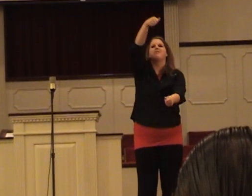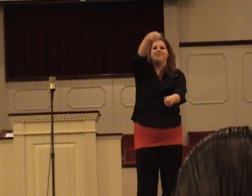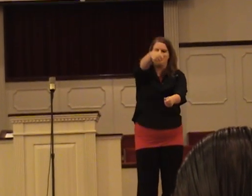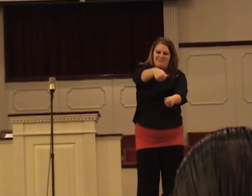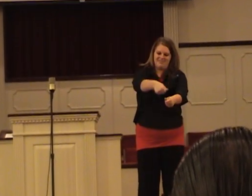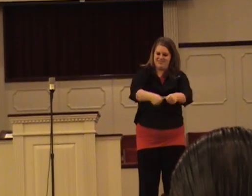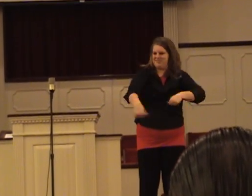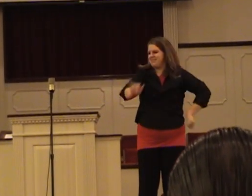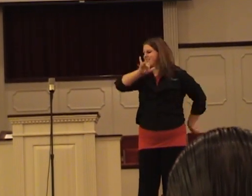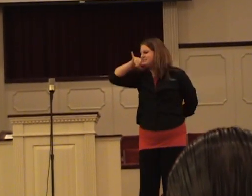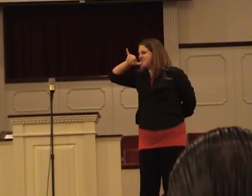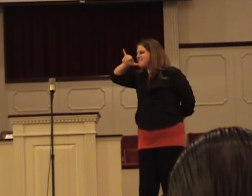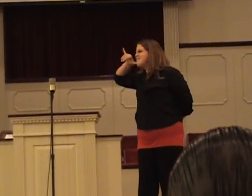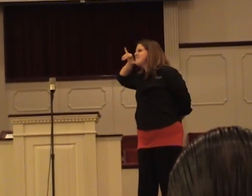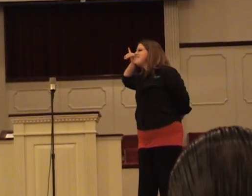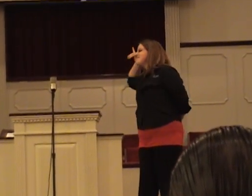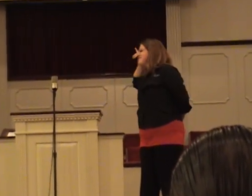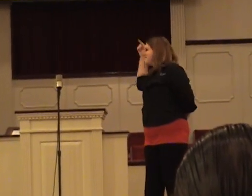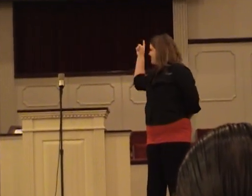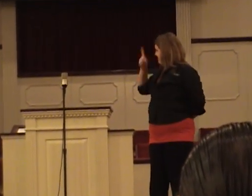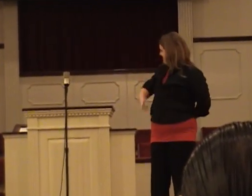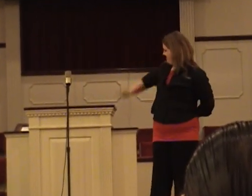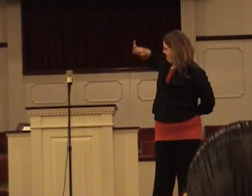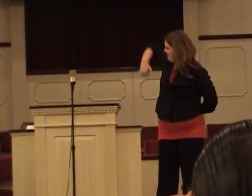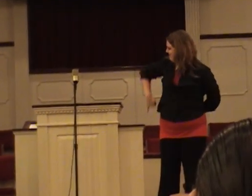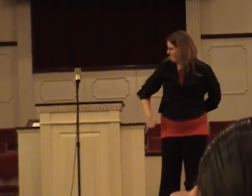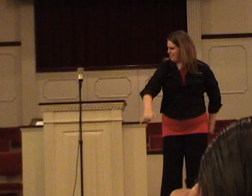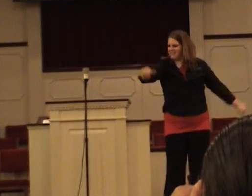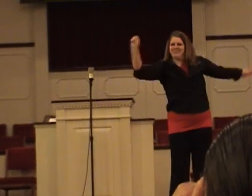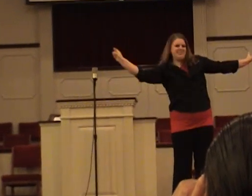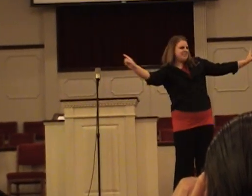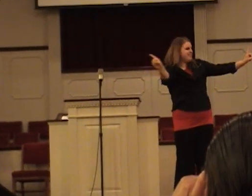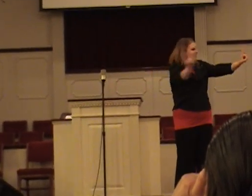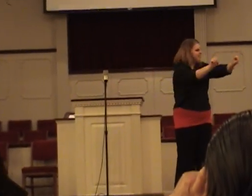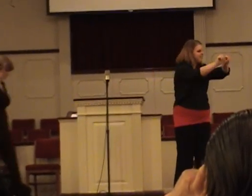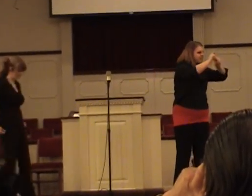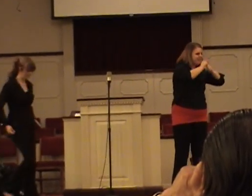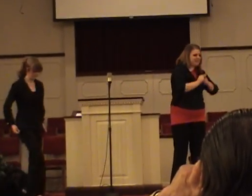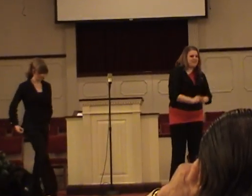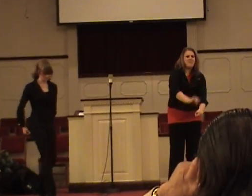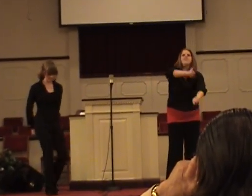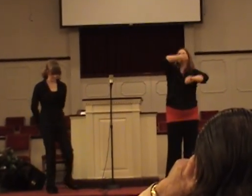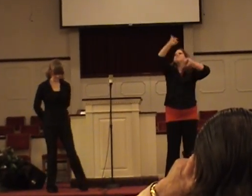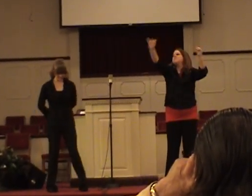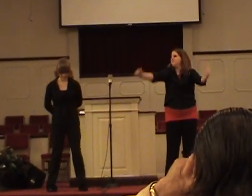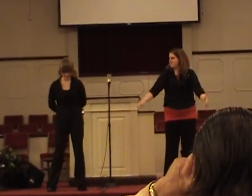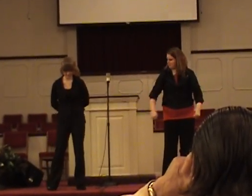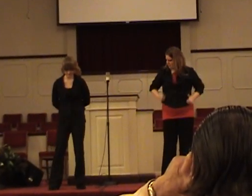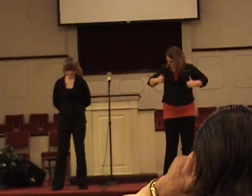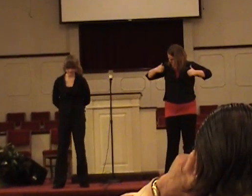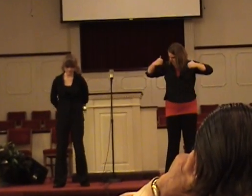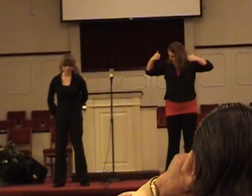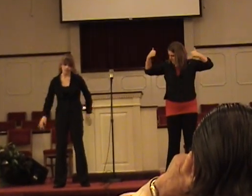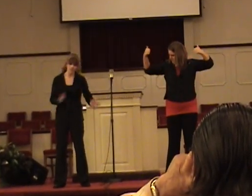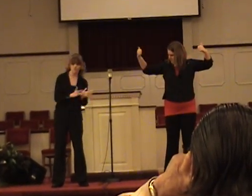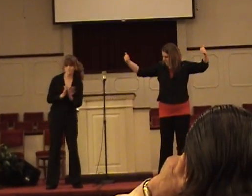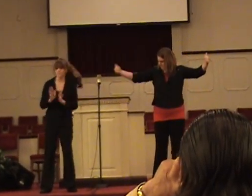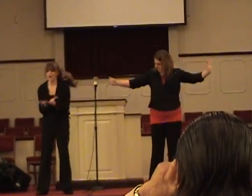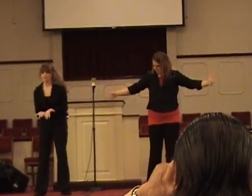Yesterday And forever the same The word is alive The Bible